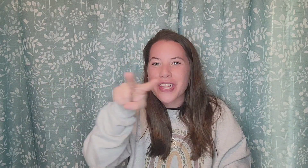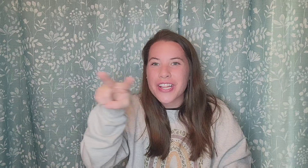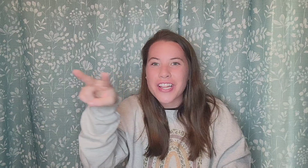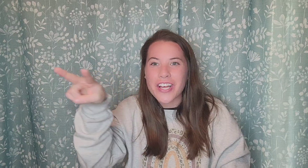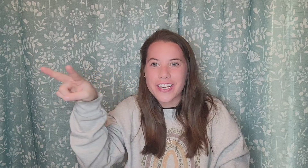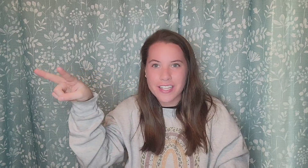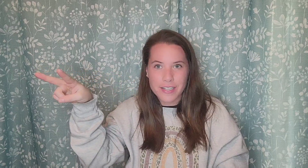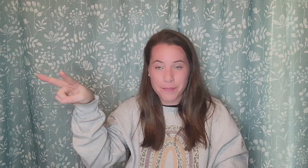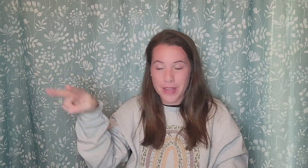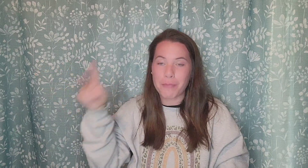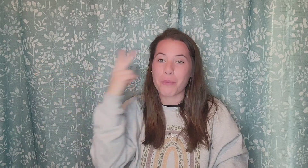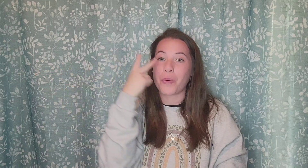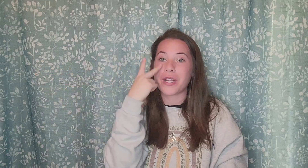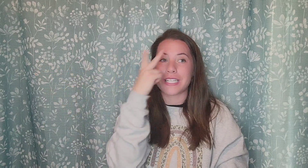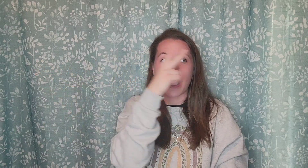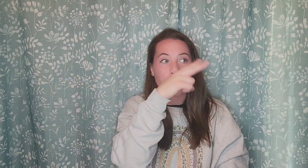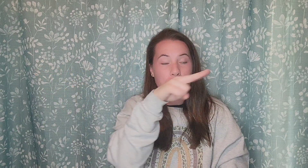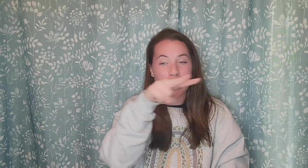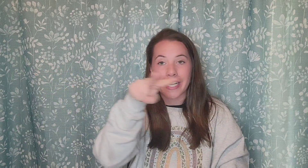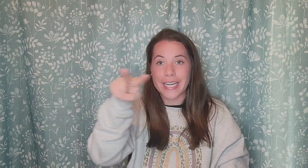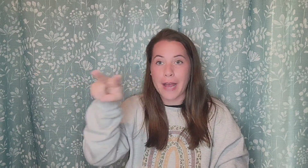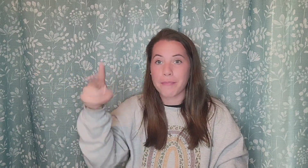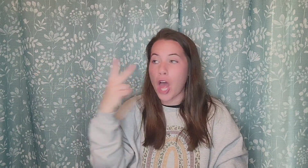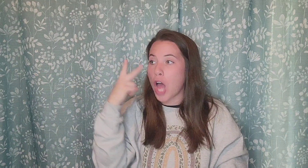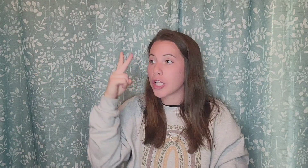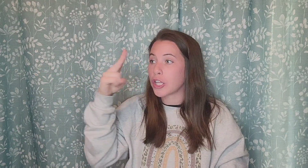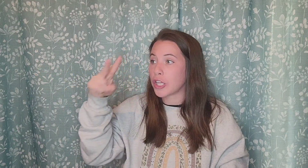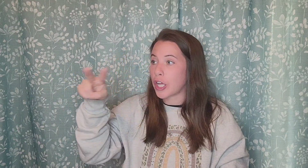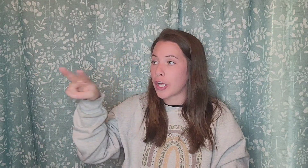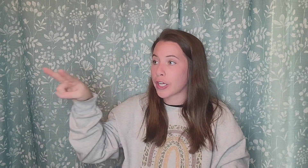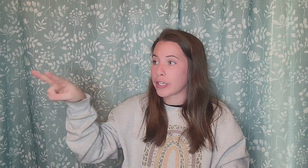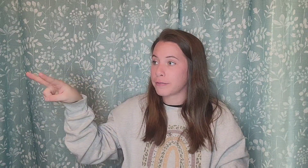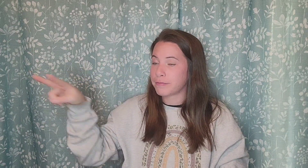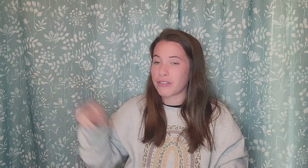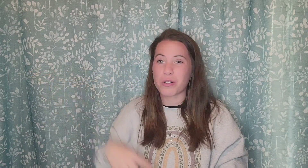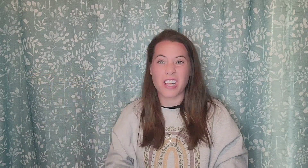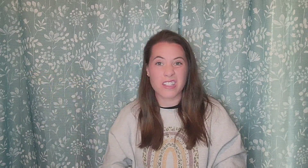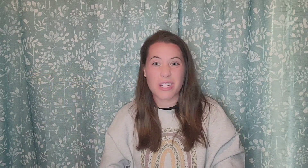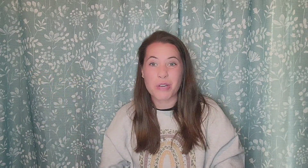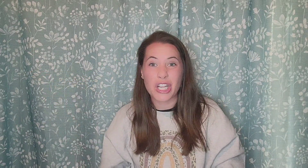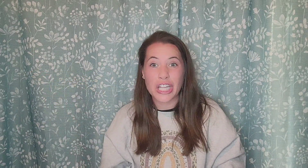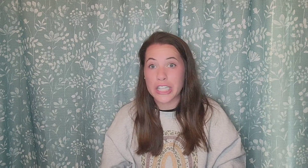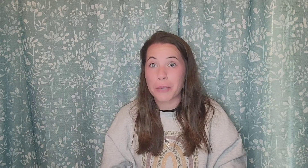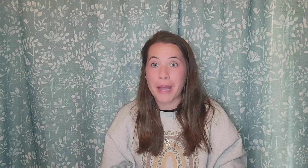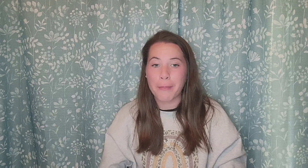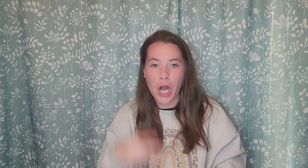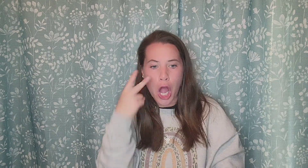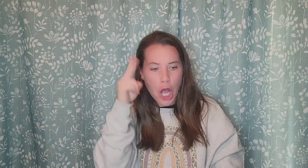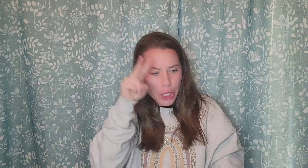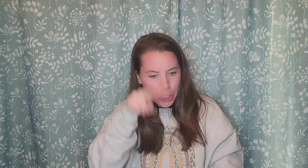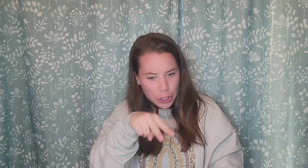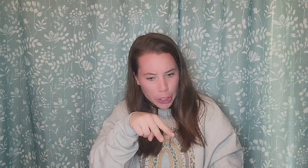Look. Yep. You're pointing at what you're looking at. Look. You're telling someone to look at their paper. Look.